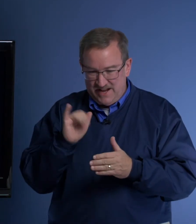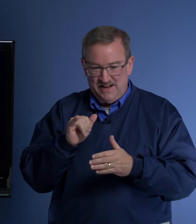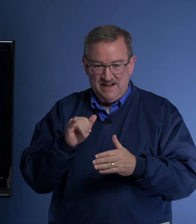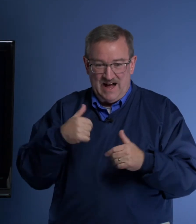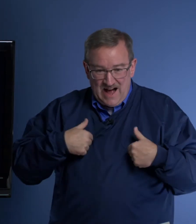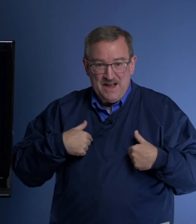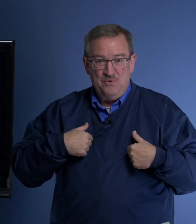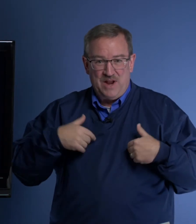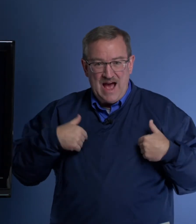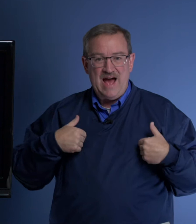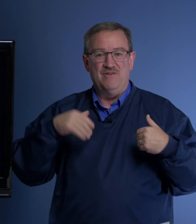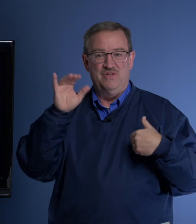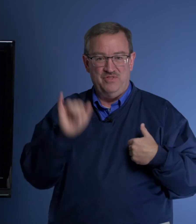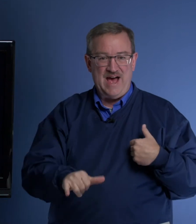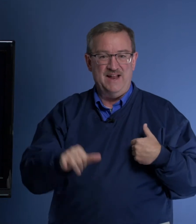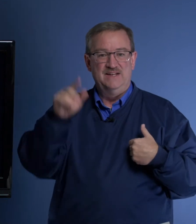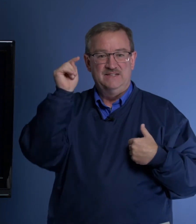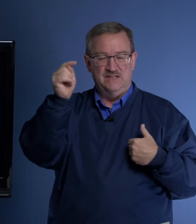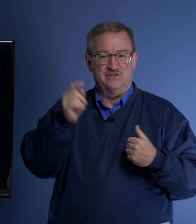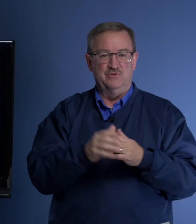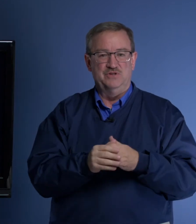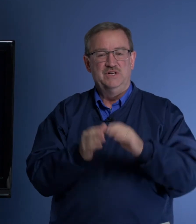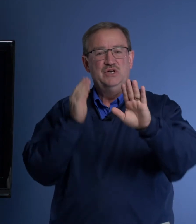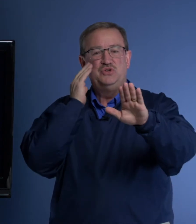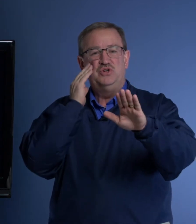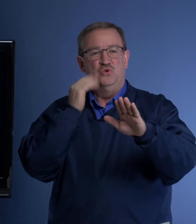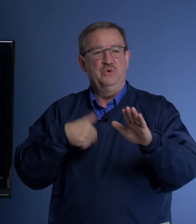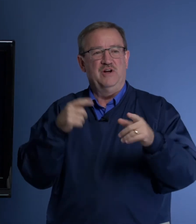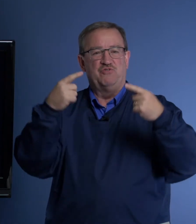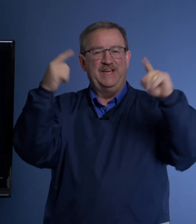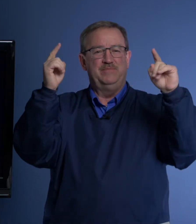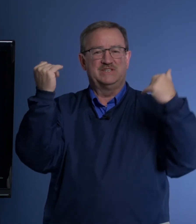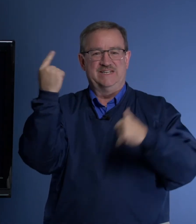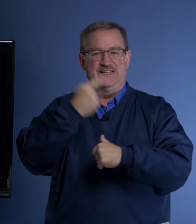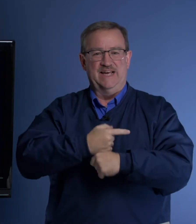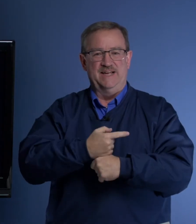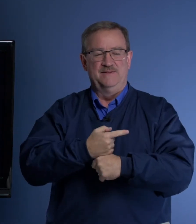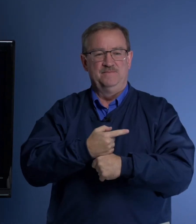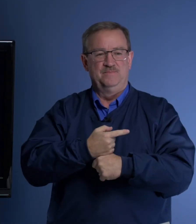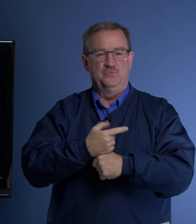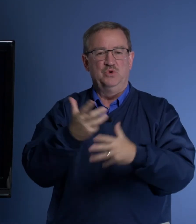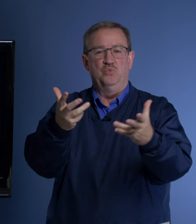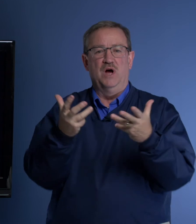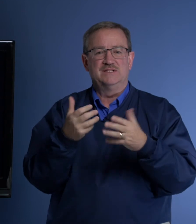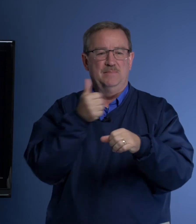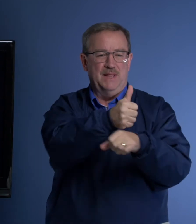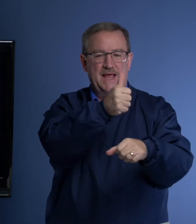I would hope have that testimony. You know, we are famous today. We want to blame